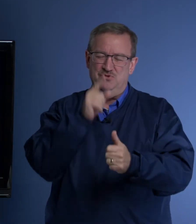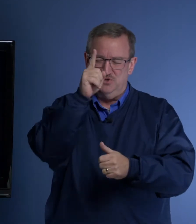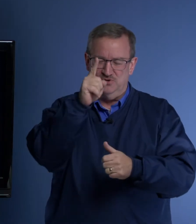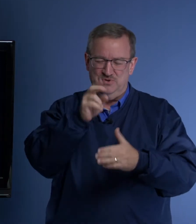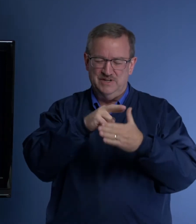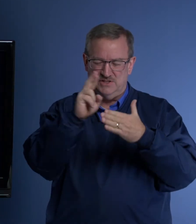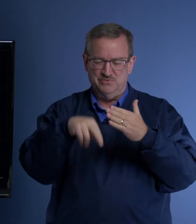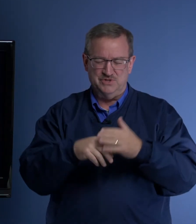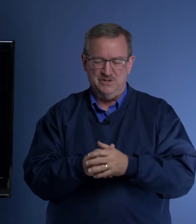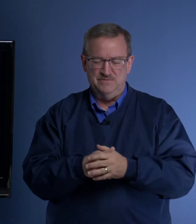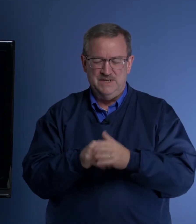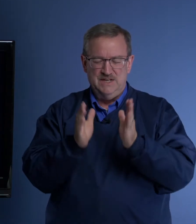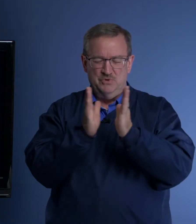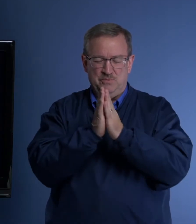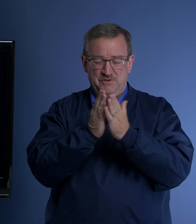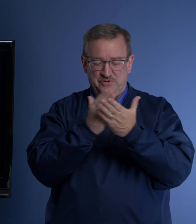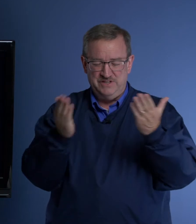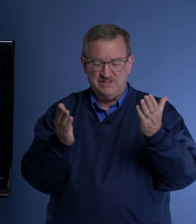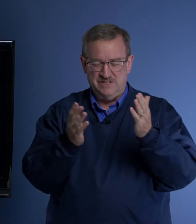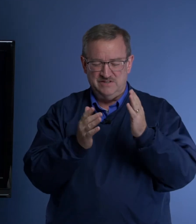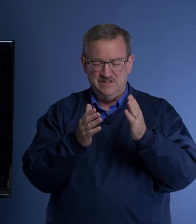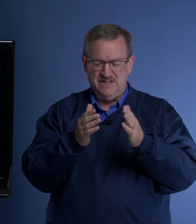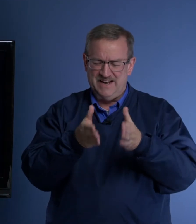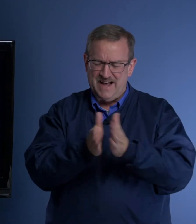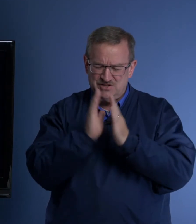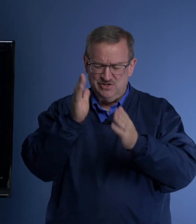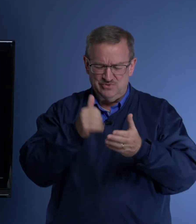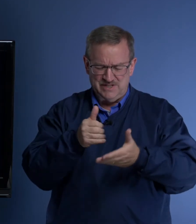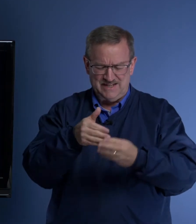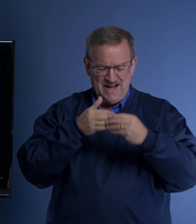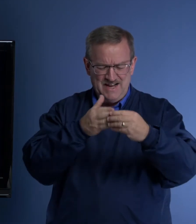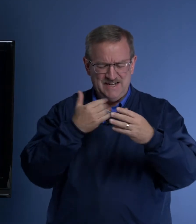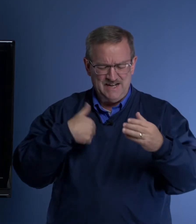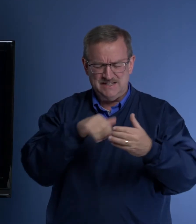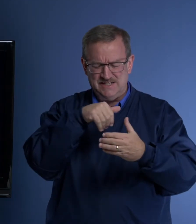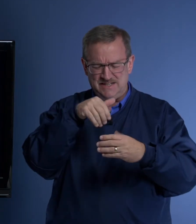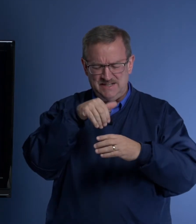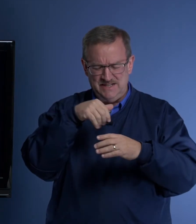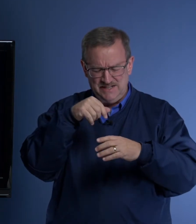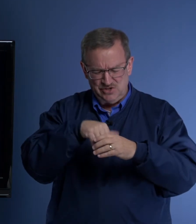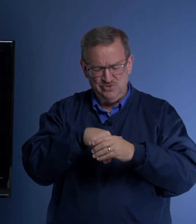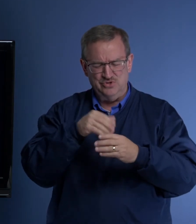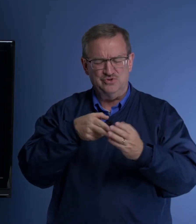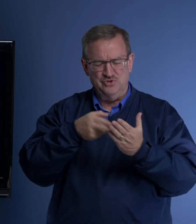you as a result. We pray for these things and ask you to guide us into the truth